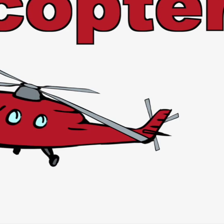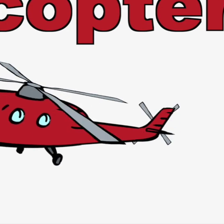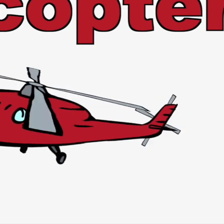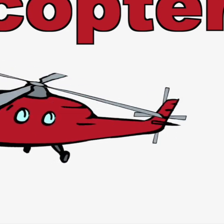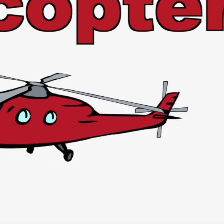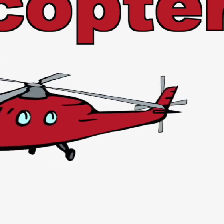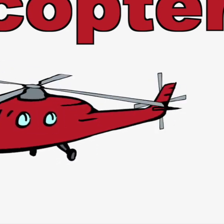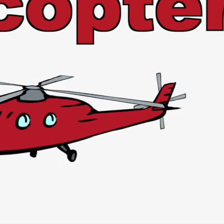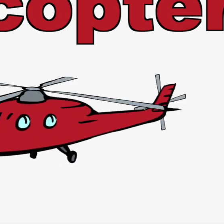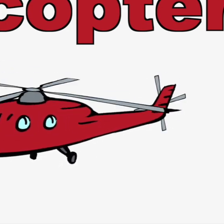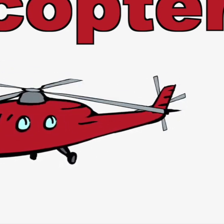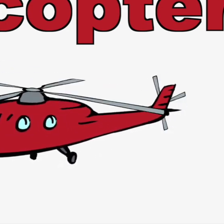Helicopter